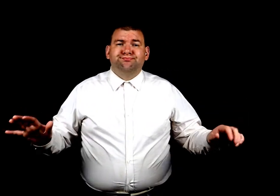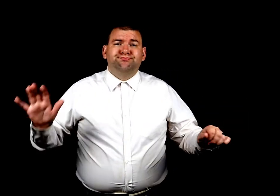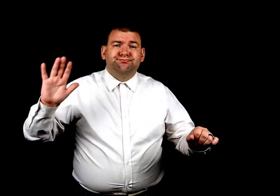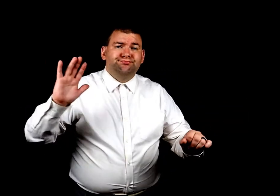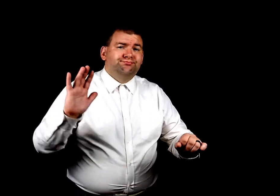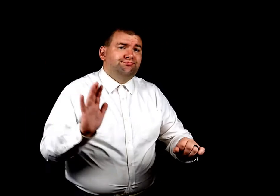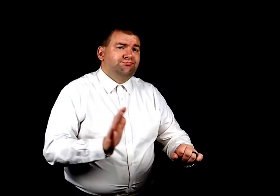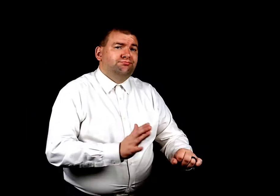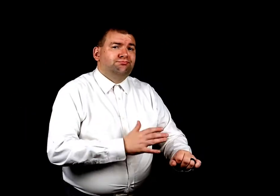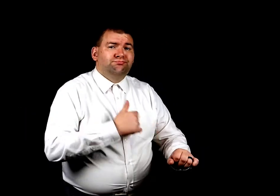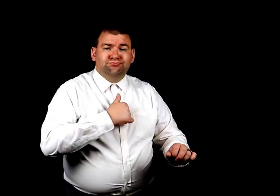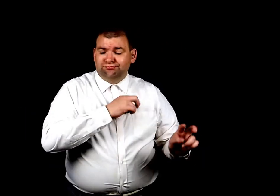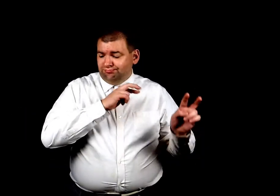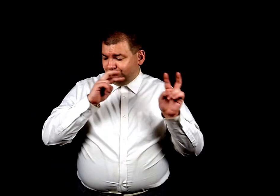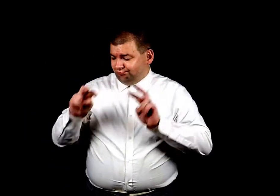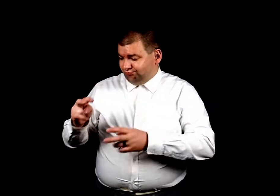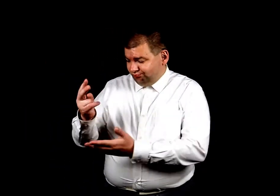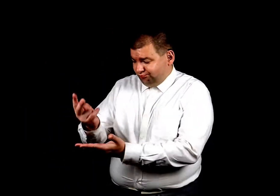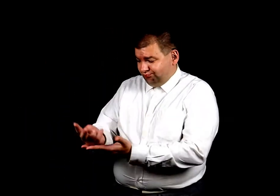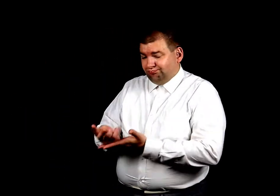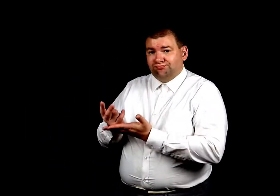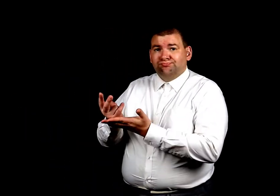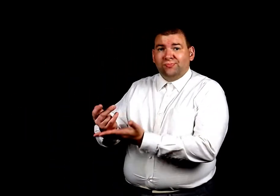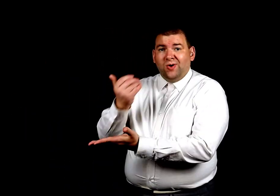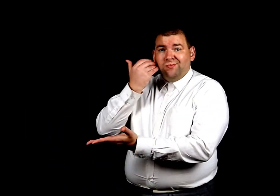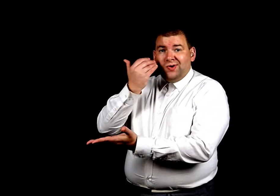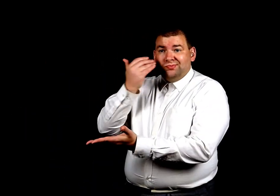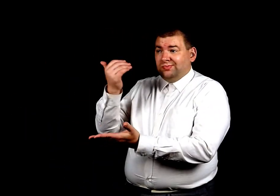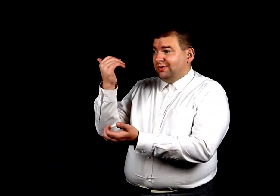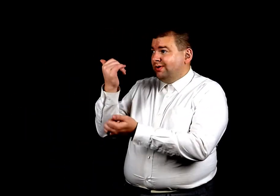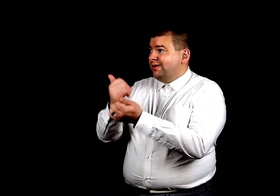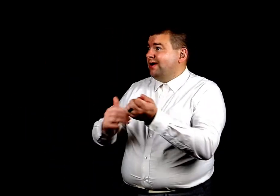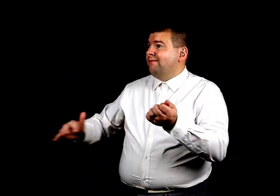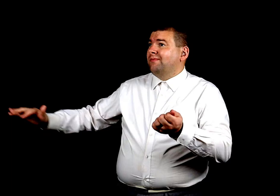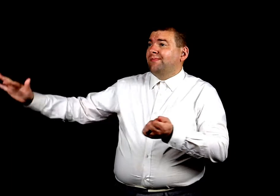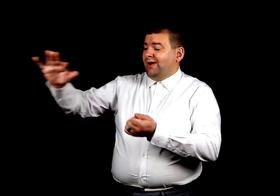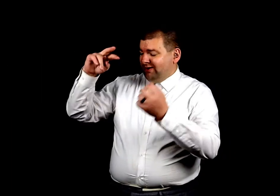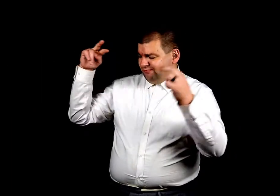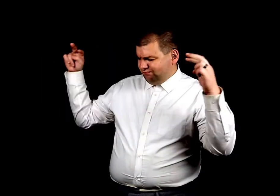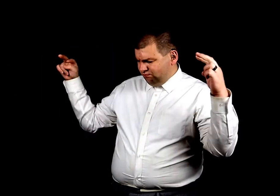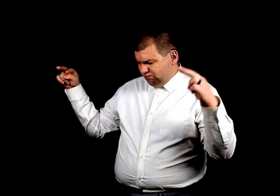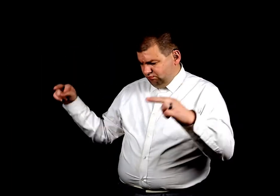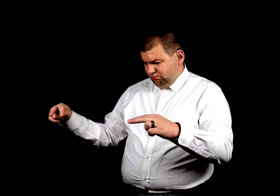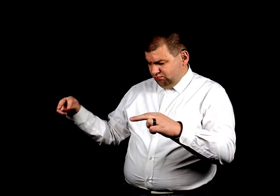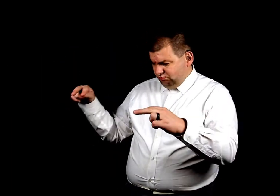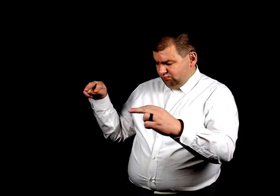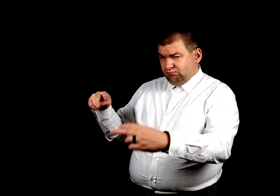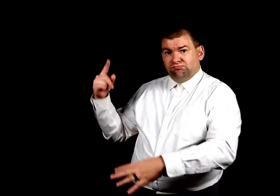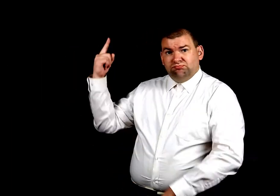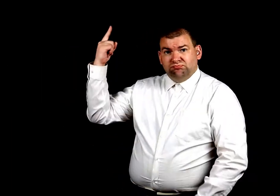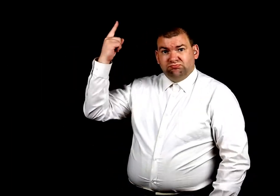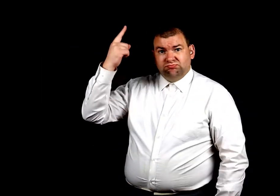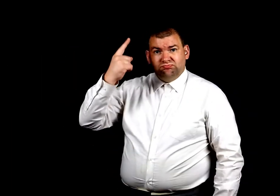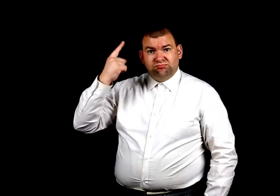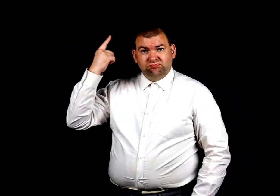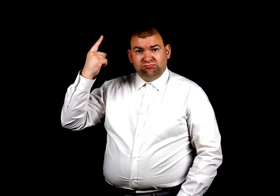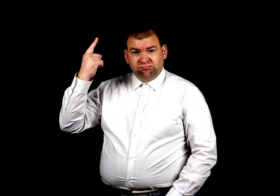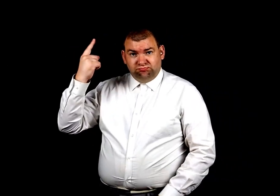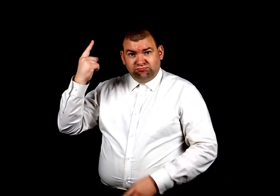I can see you're laying there Everyone around just stared They were